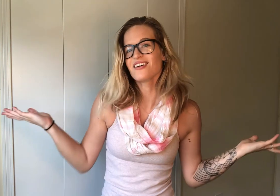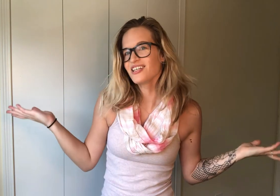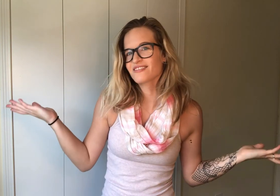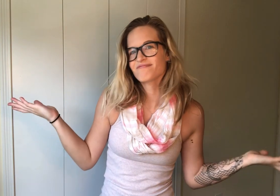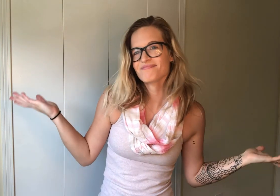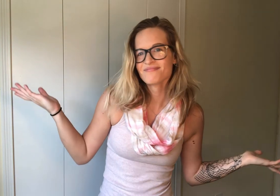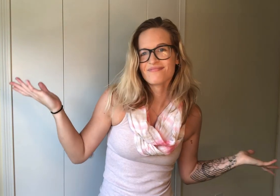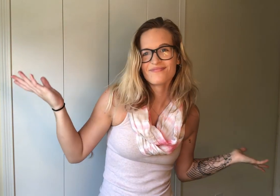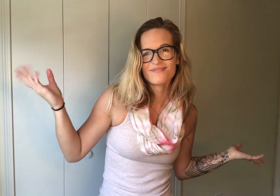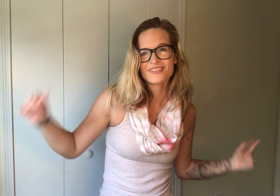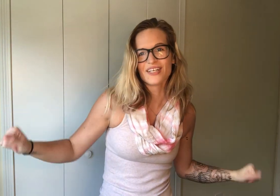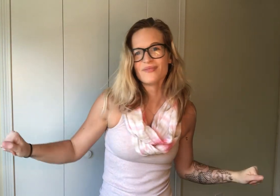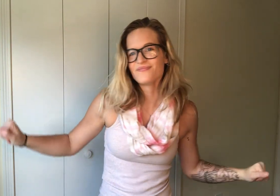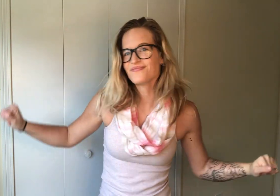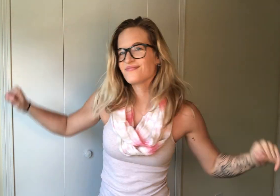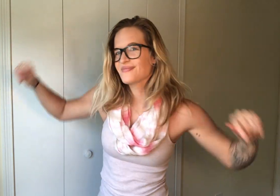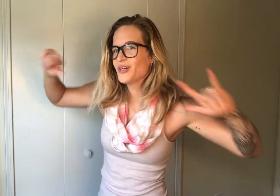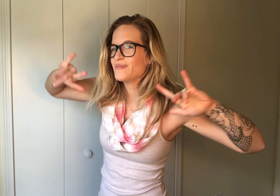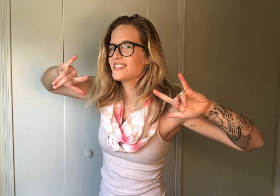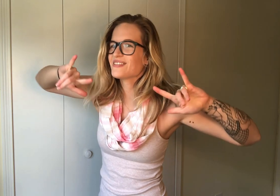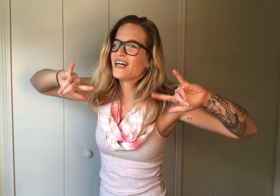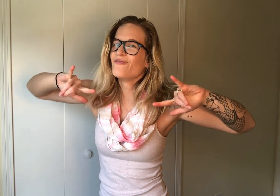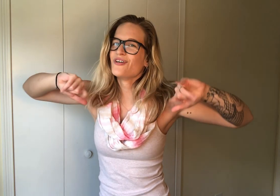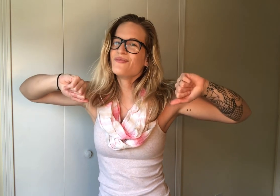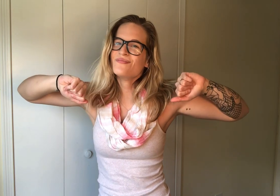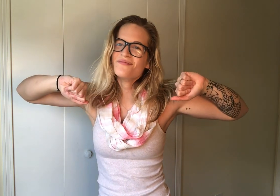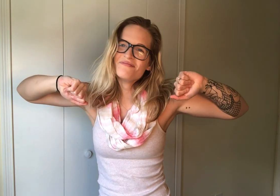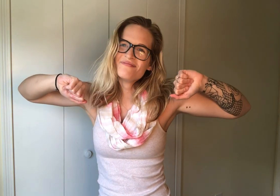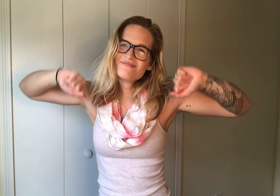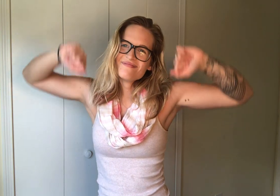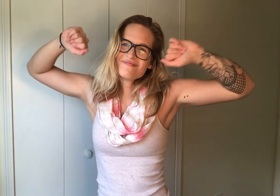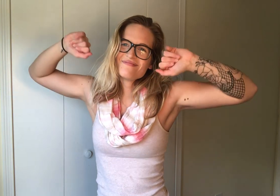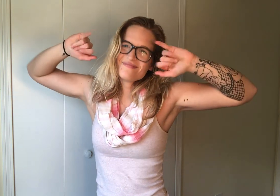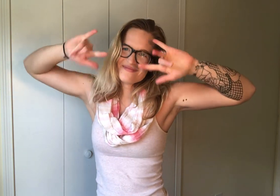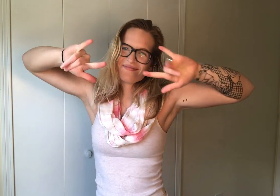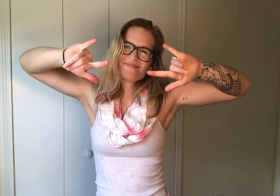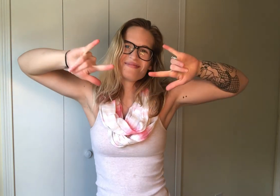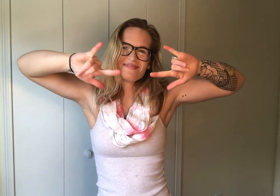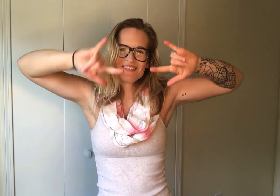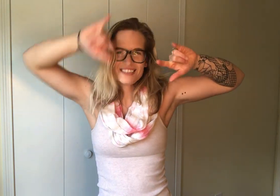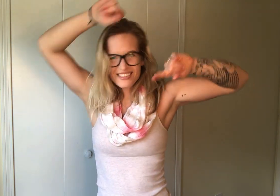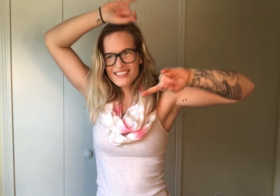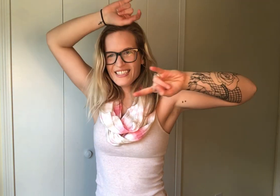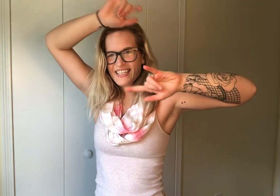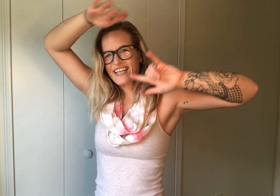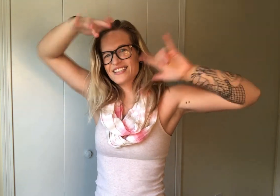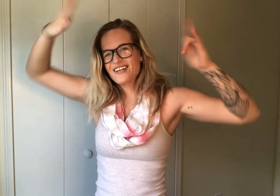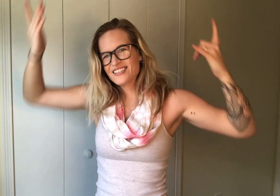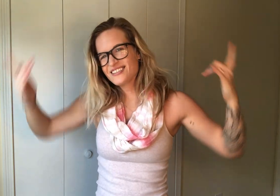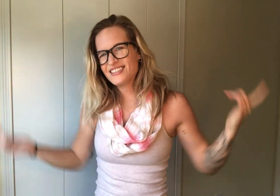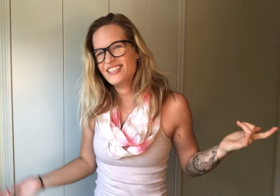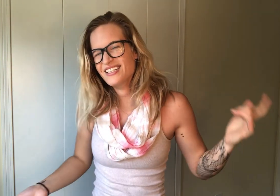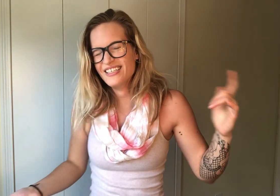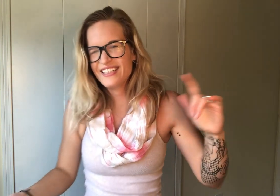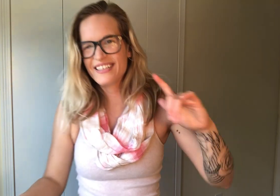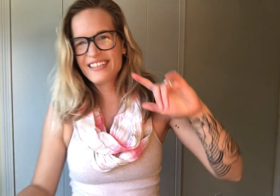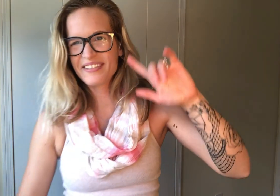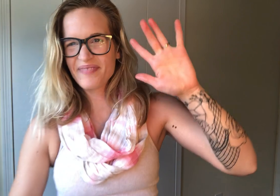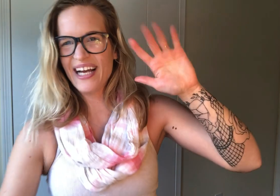song, so hope this was helpful, that's all, bye.